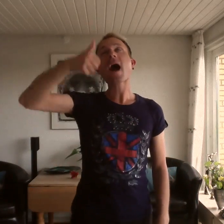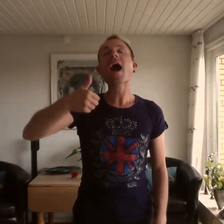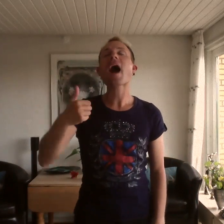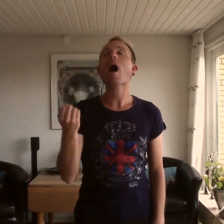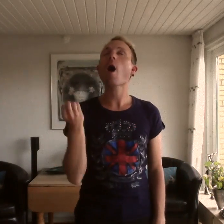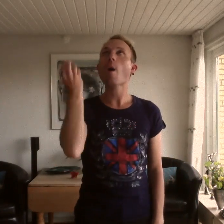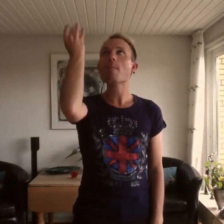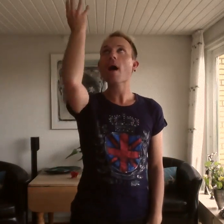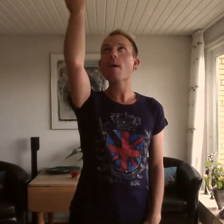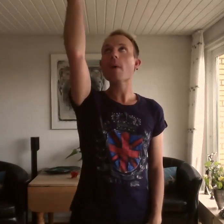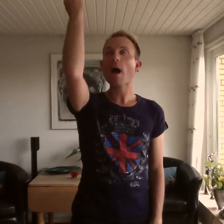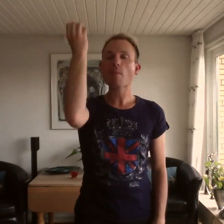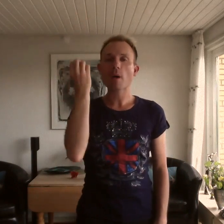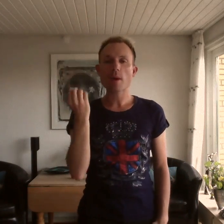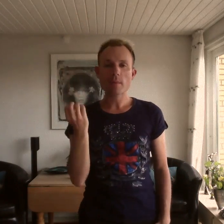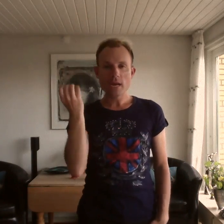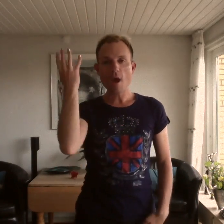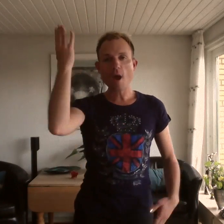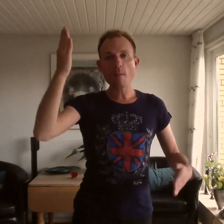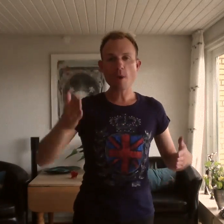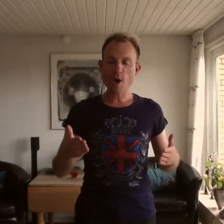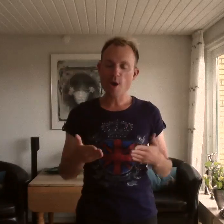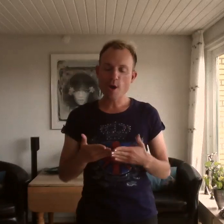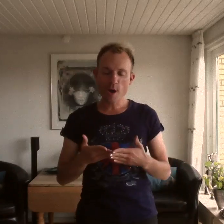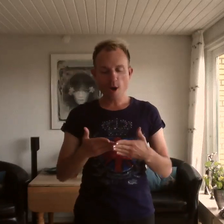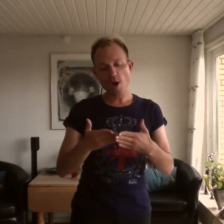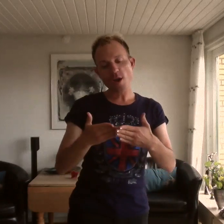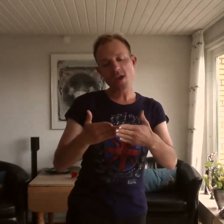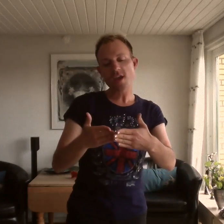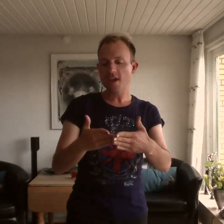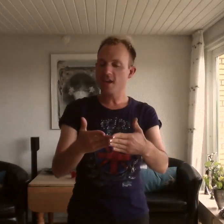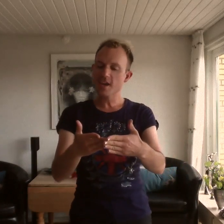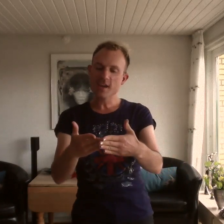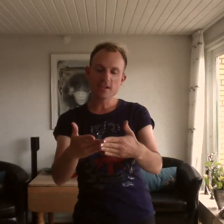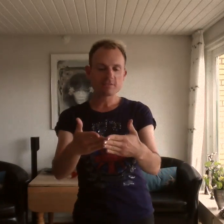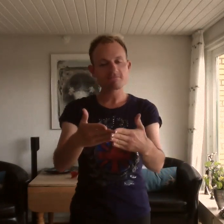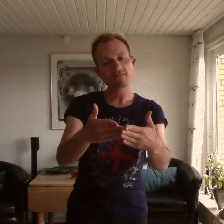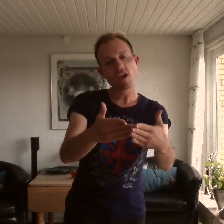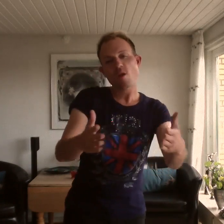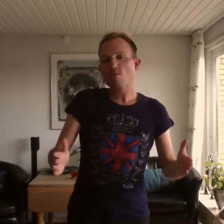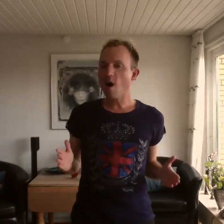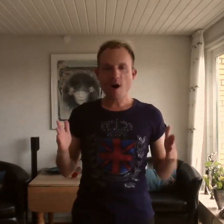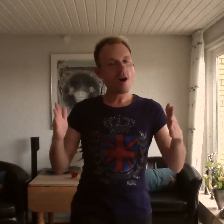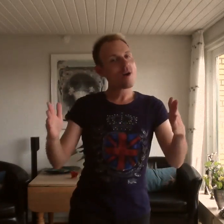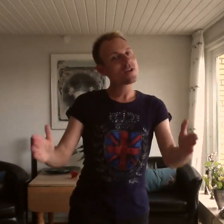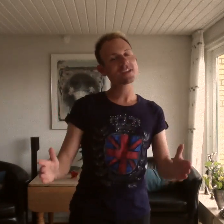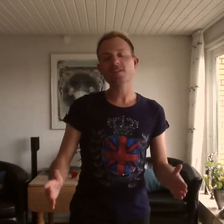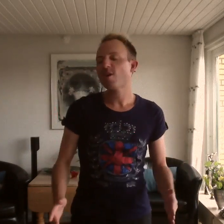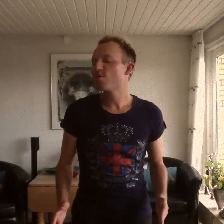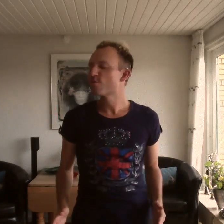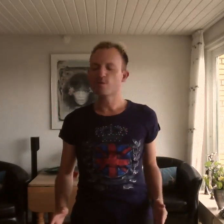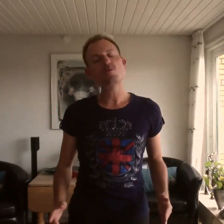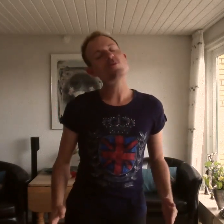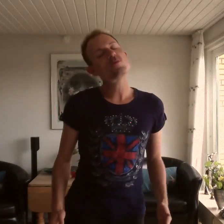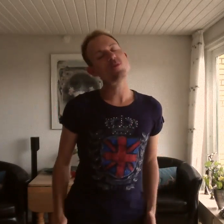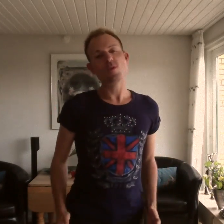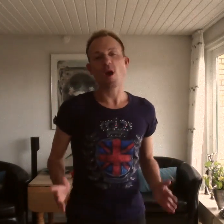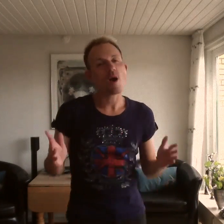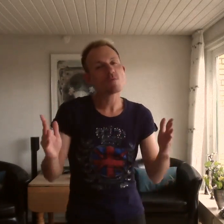Proud Mary, keep on burnin' And we're rollin', rollin',